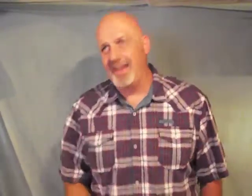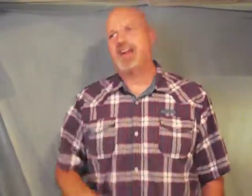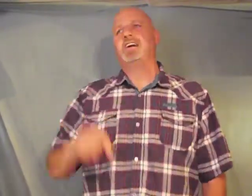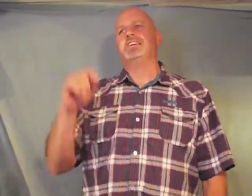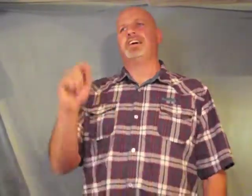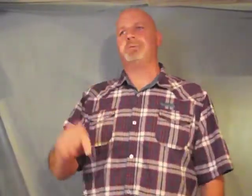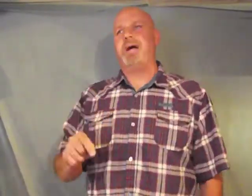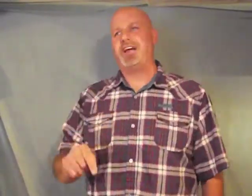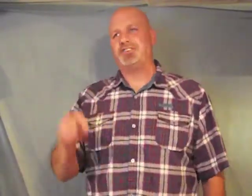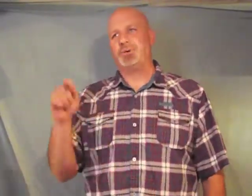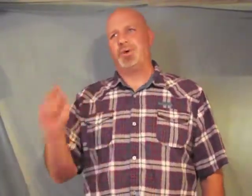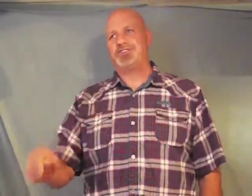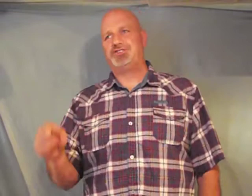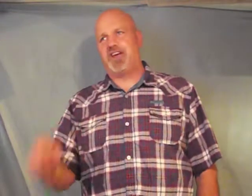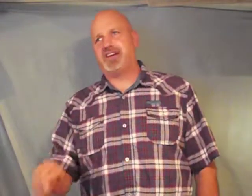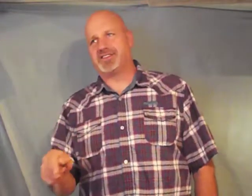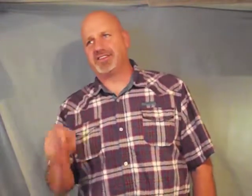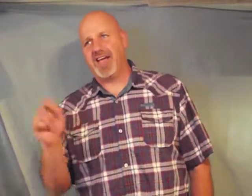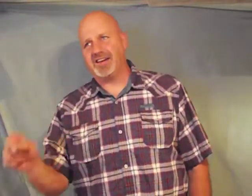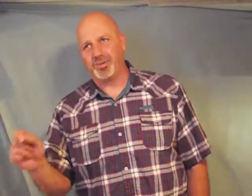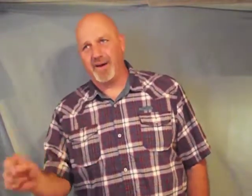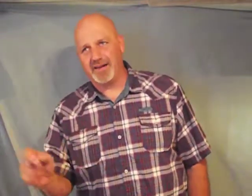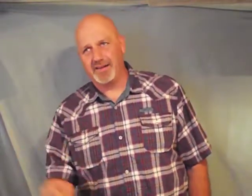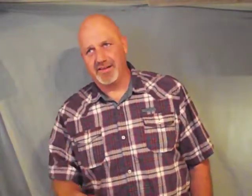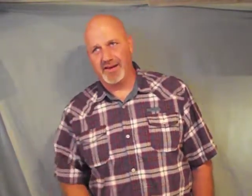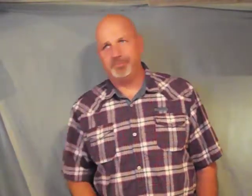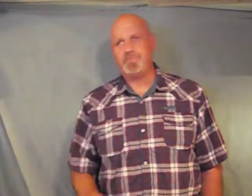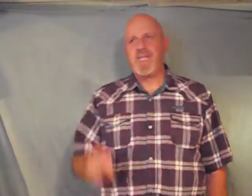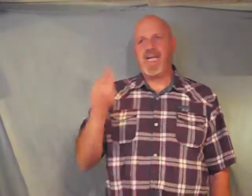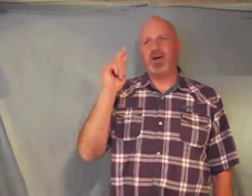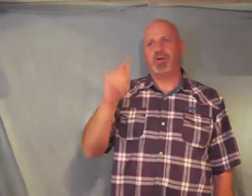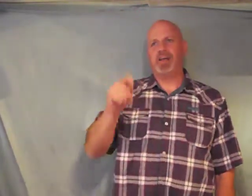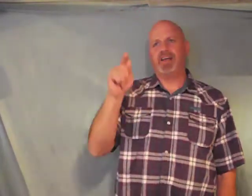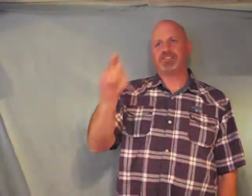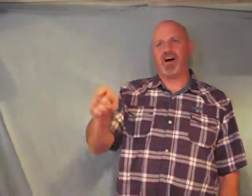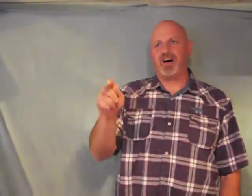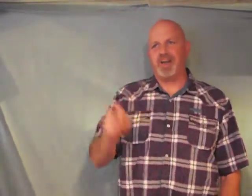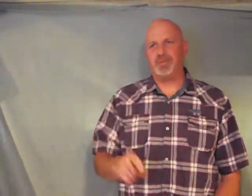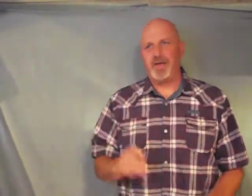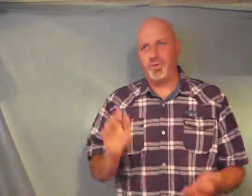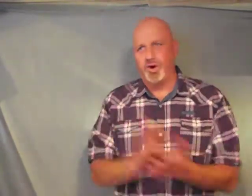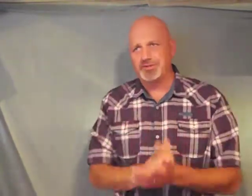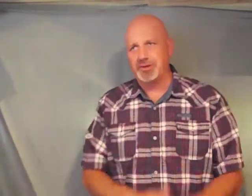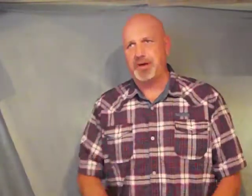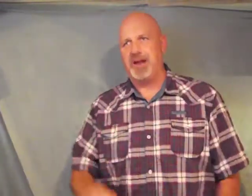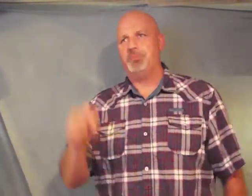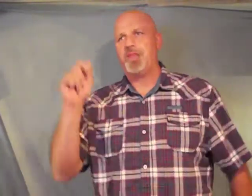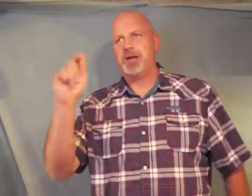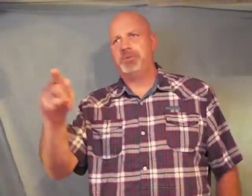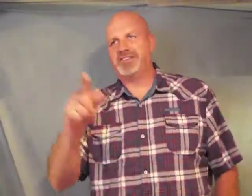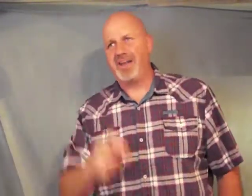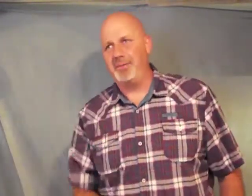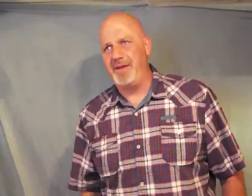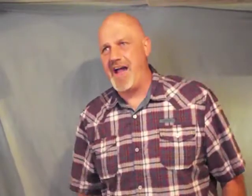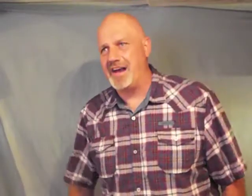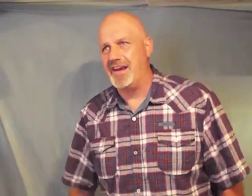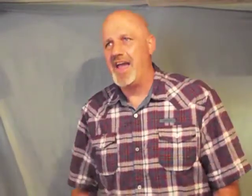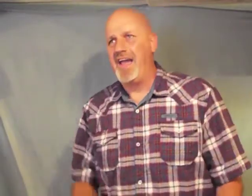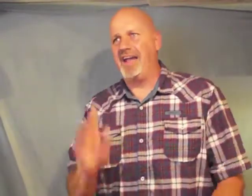to the mountain to which Jesus had directed them and when they saw him they worshipped him but some doubted and